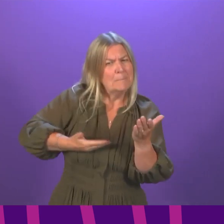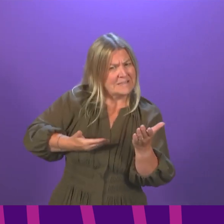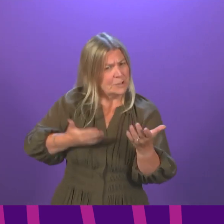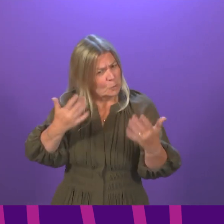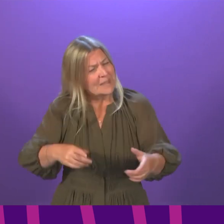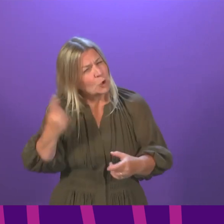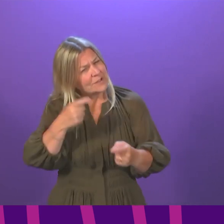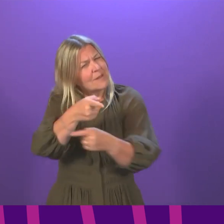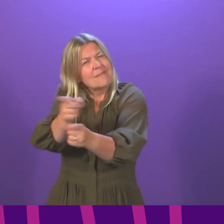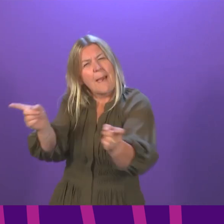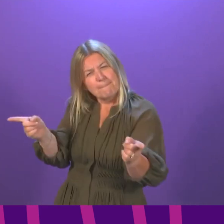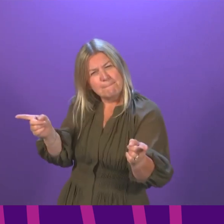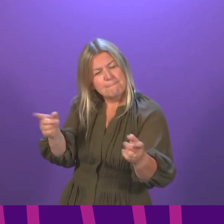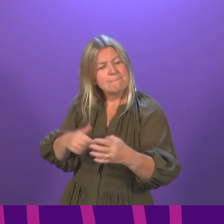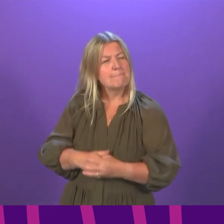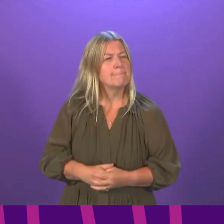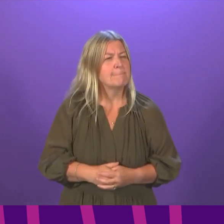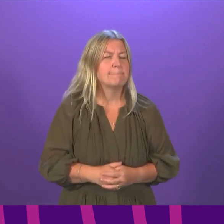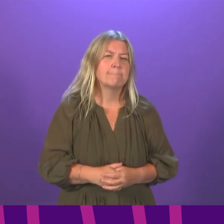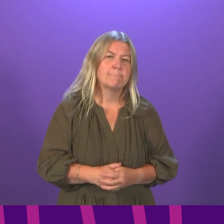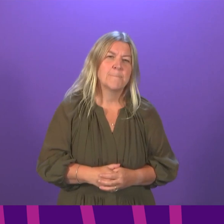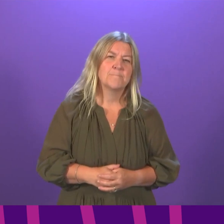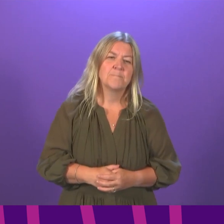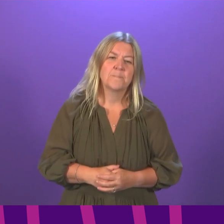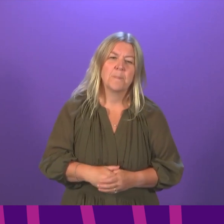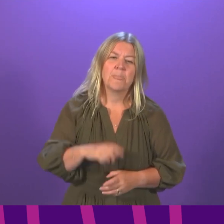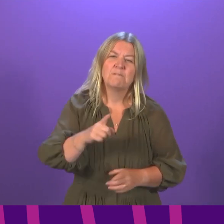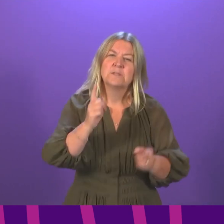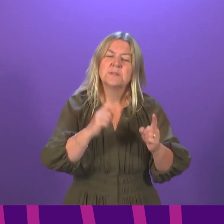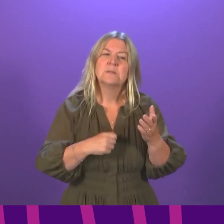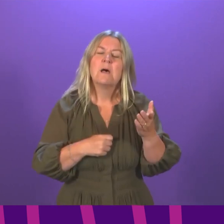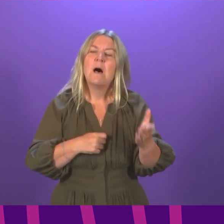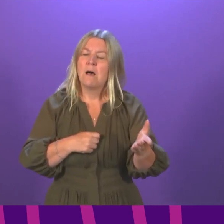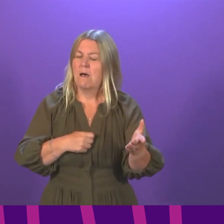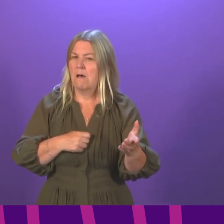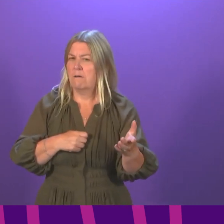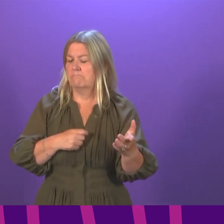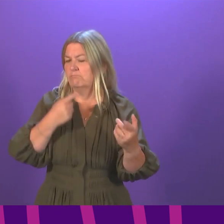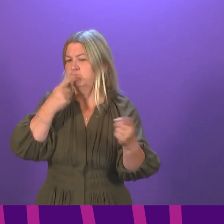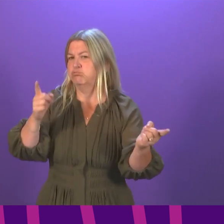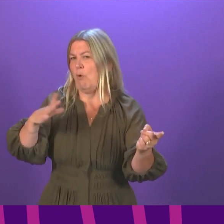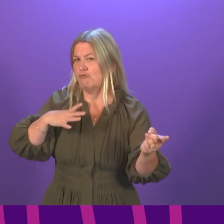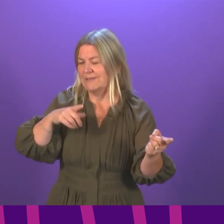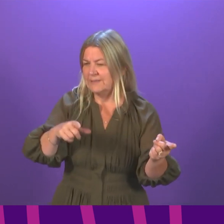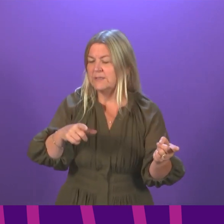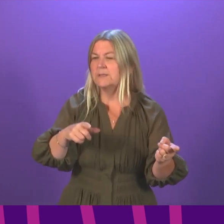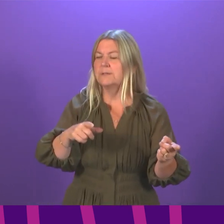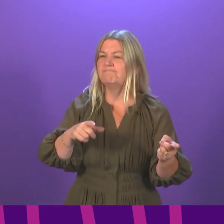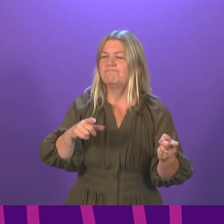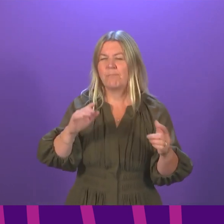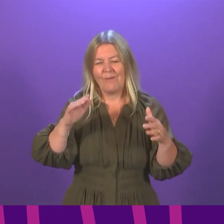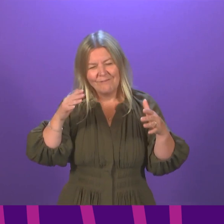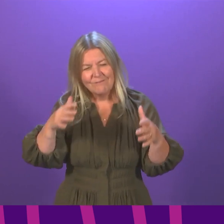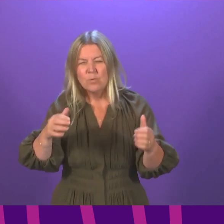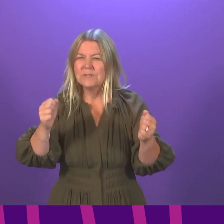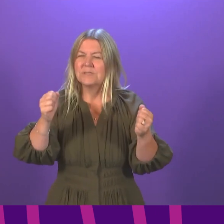considered? Thank you. First Minister. As I indicated earlier on, think a focus on ventilation and